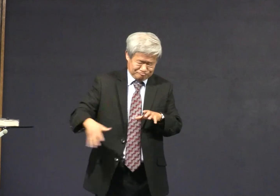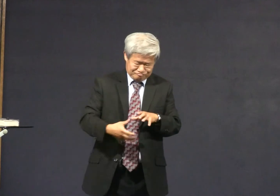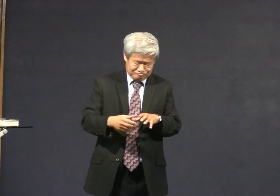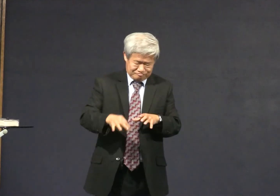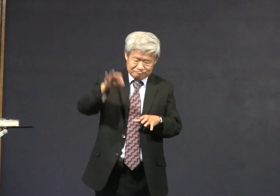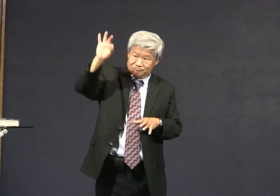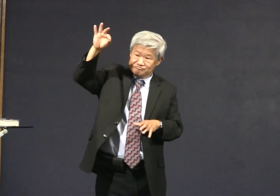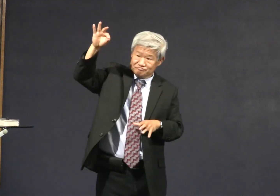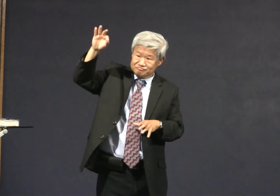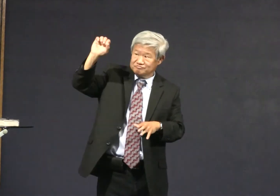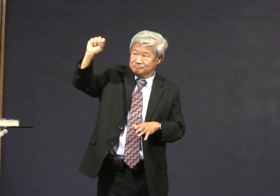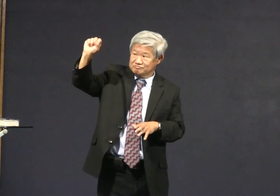scoop out the pumpkins